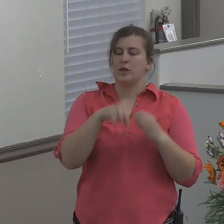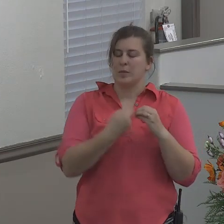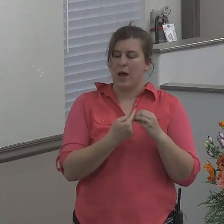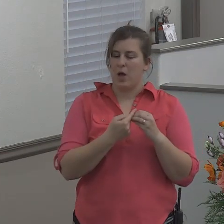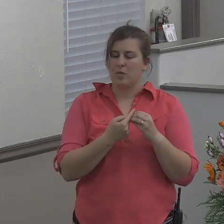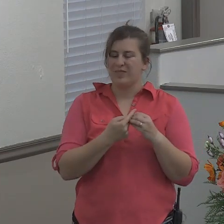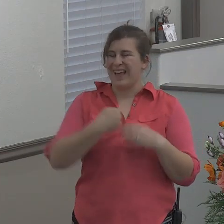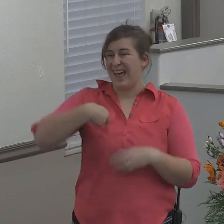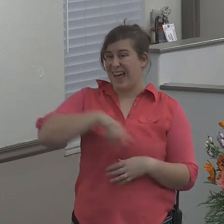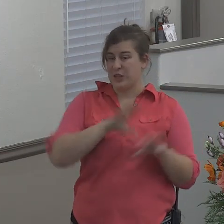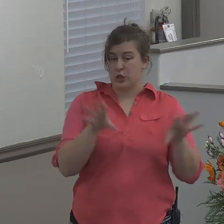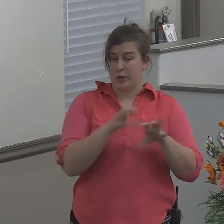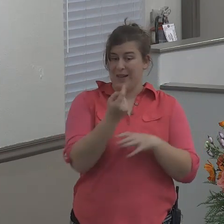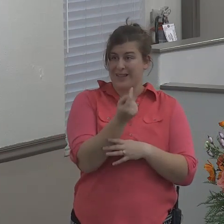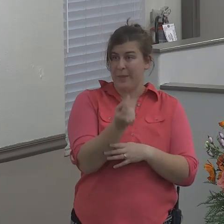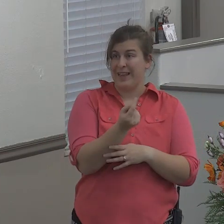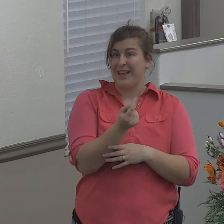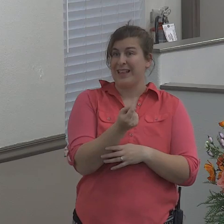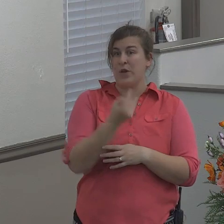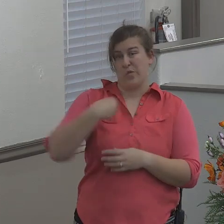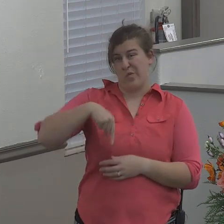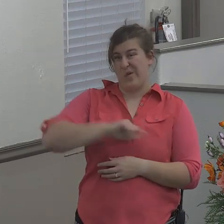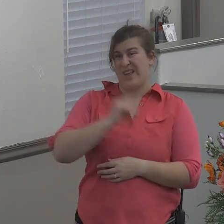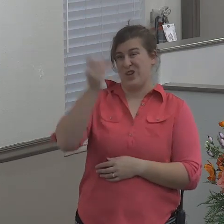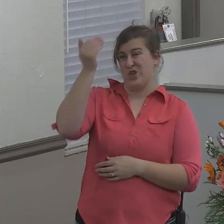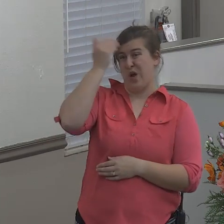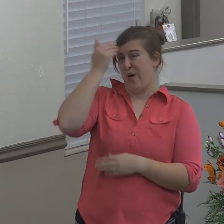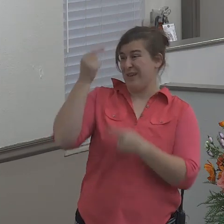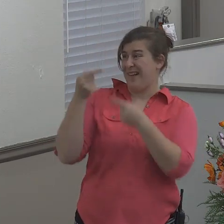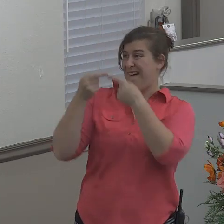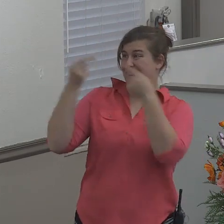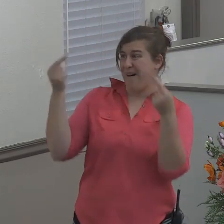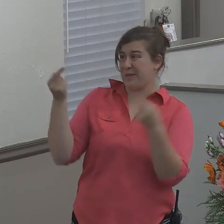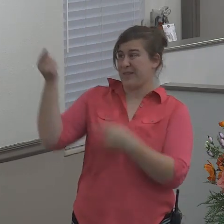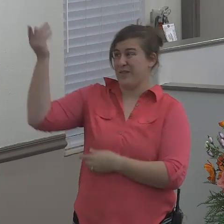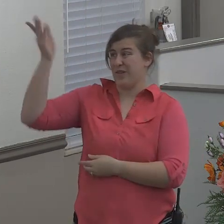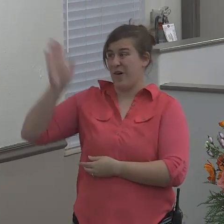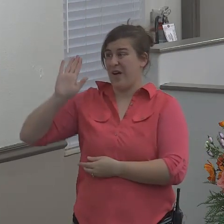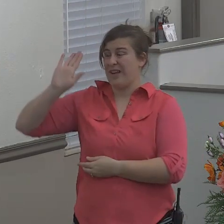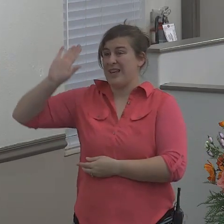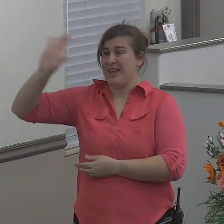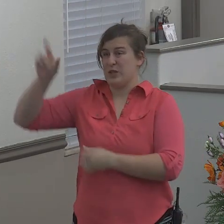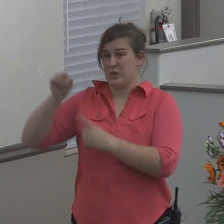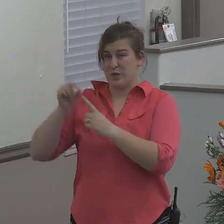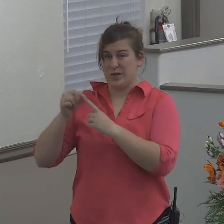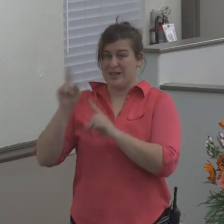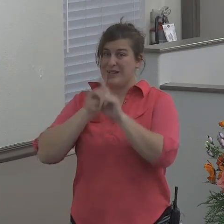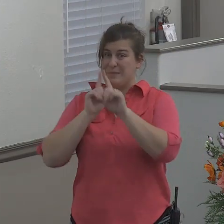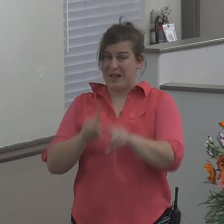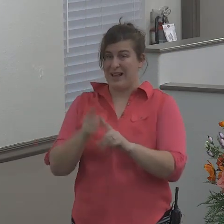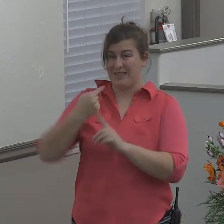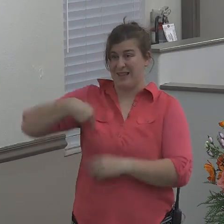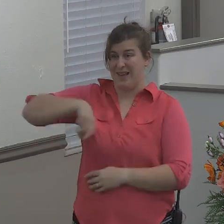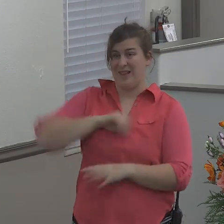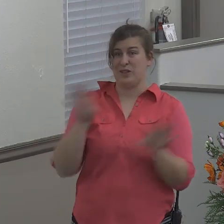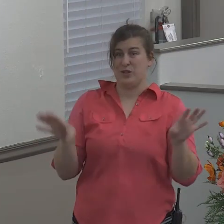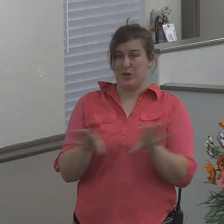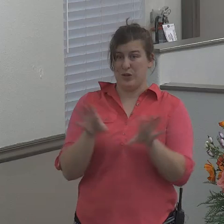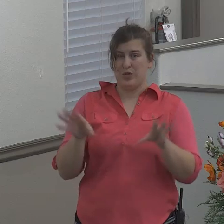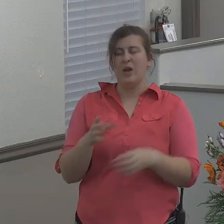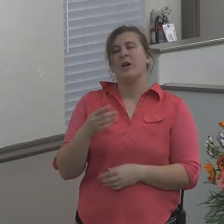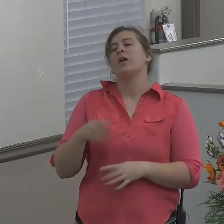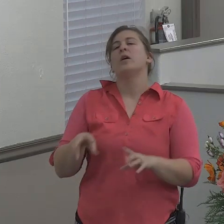we know to run deliberately contrary to what scripture commands us. So you must